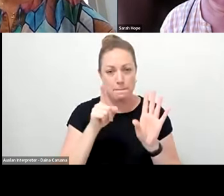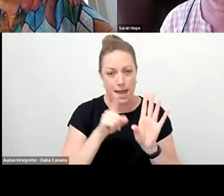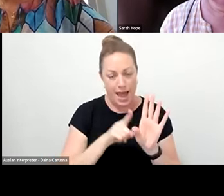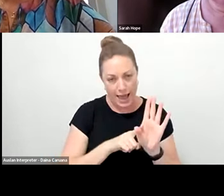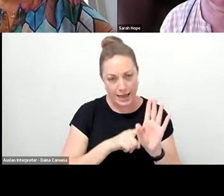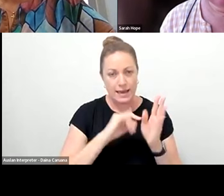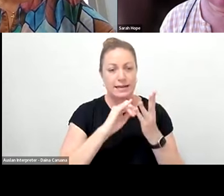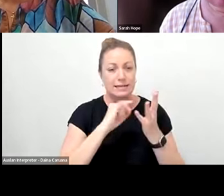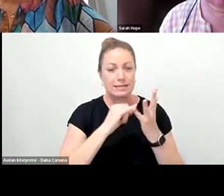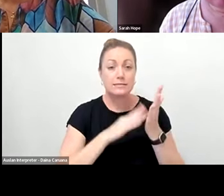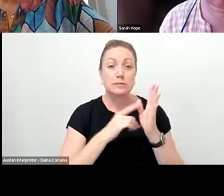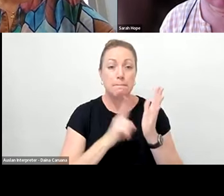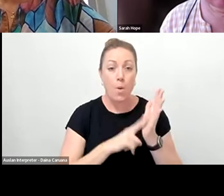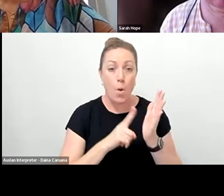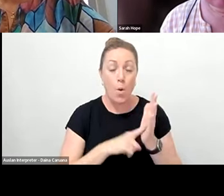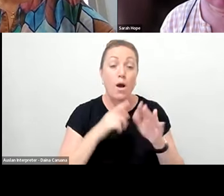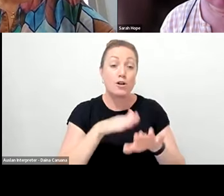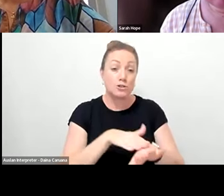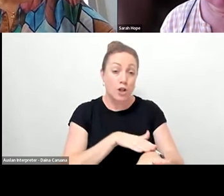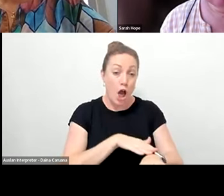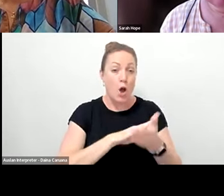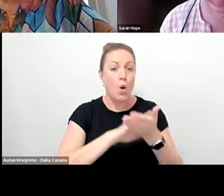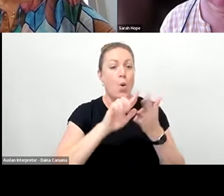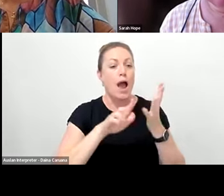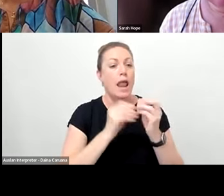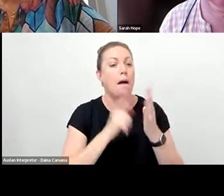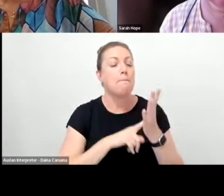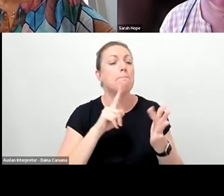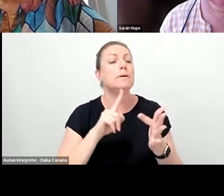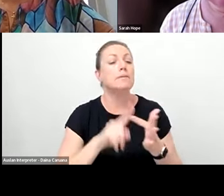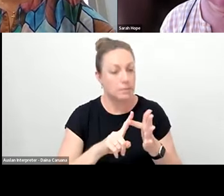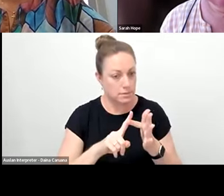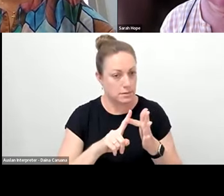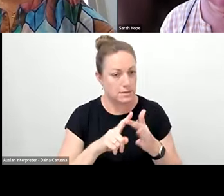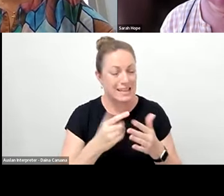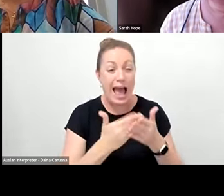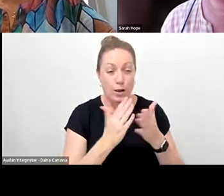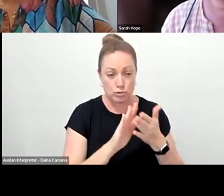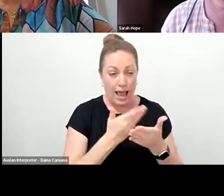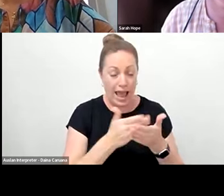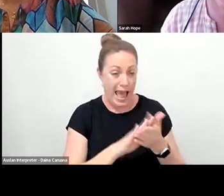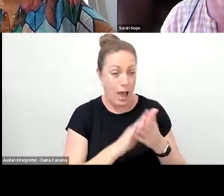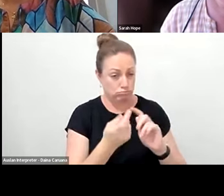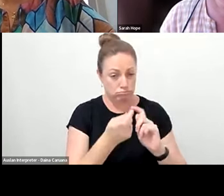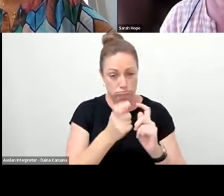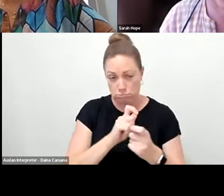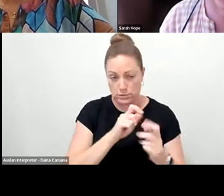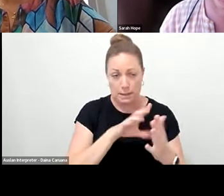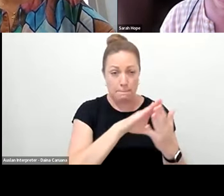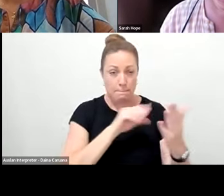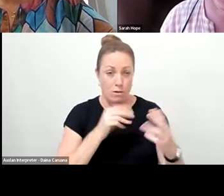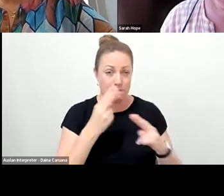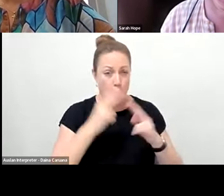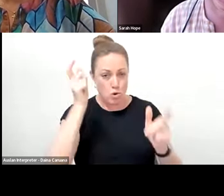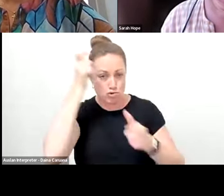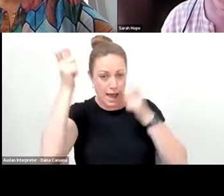and it's an invitation to consider radical alternatives to the current models of creative success. And it's going to take a little bit of